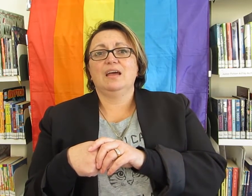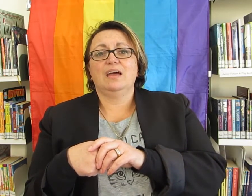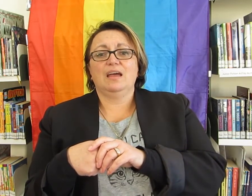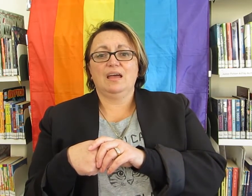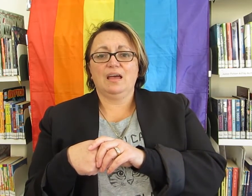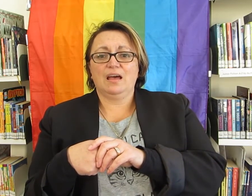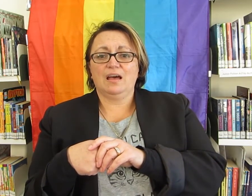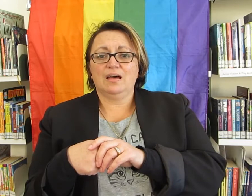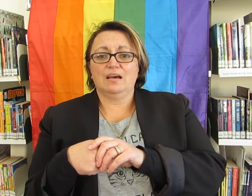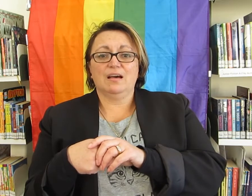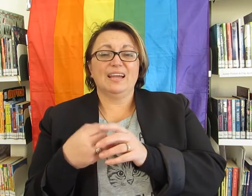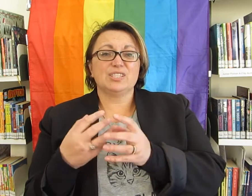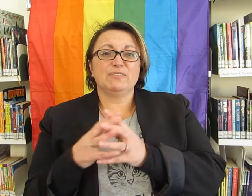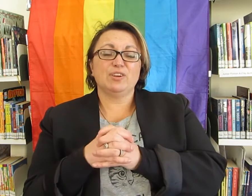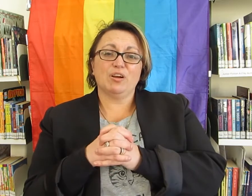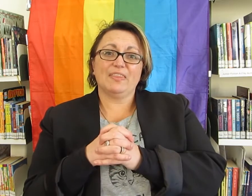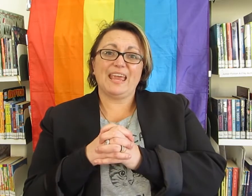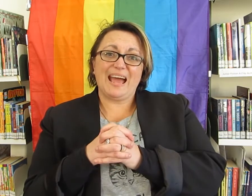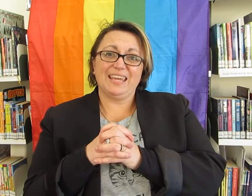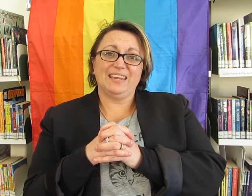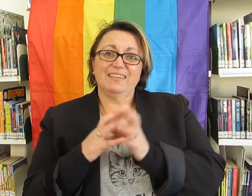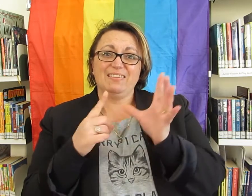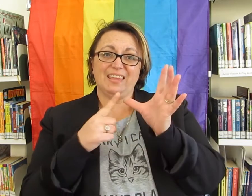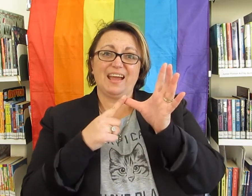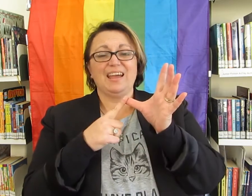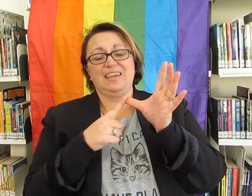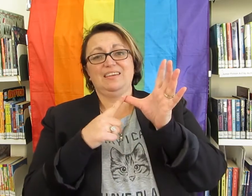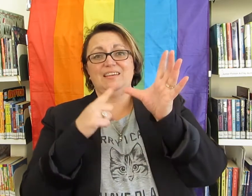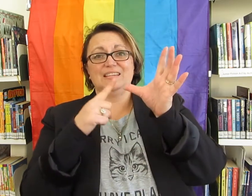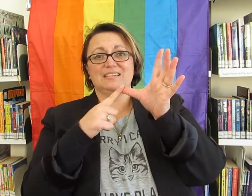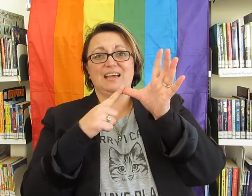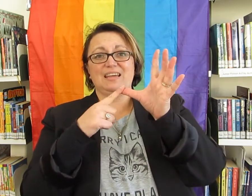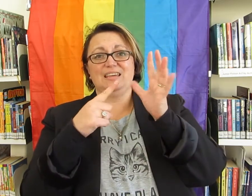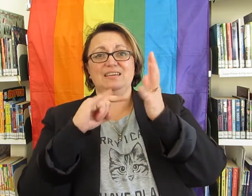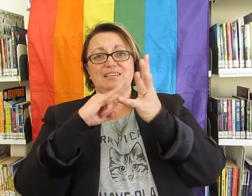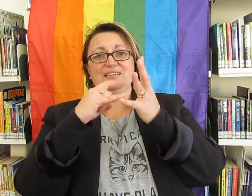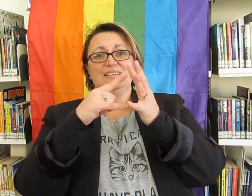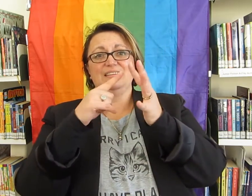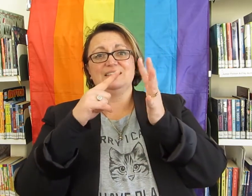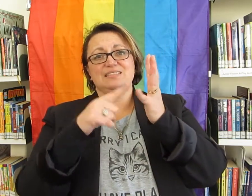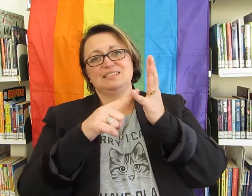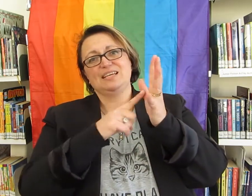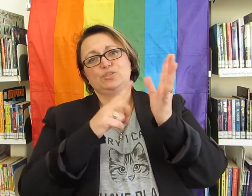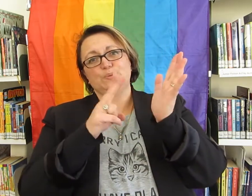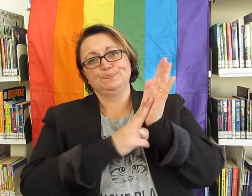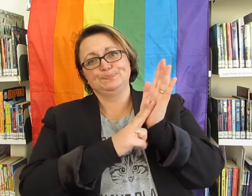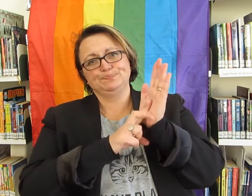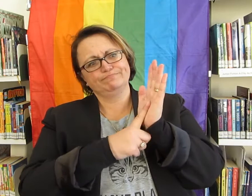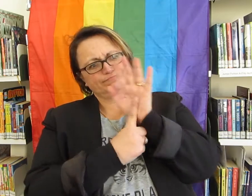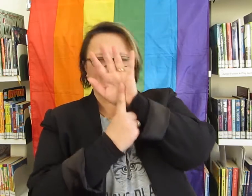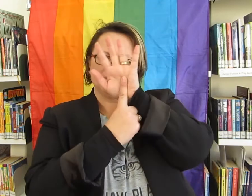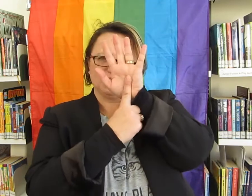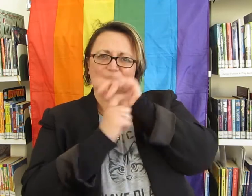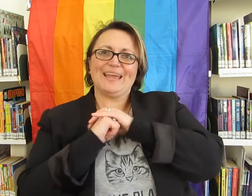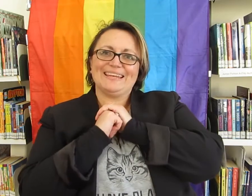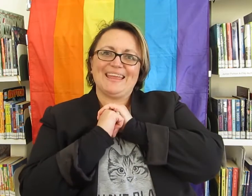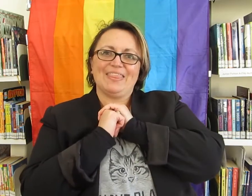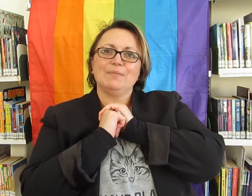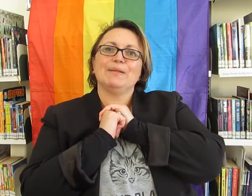aromantic. I actually forgot the A. The A is asexual. I don't know why I had an N then, but